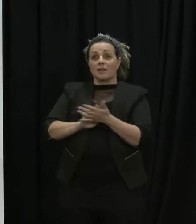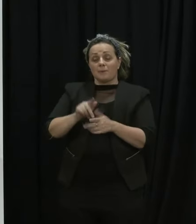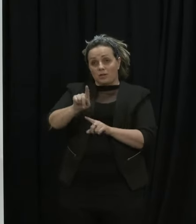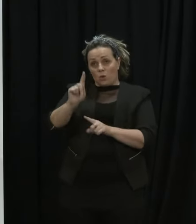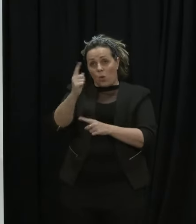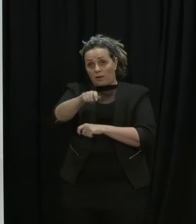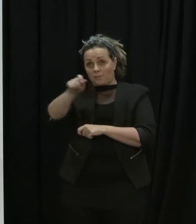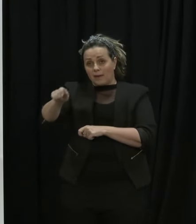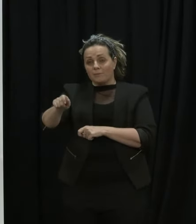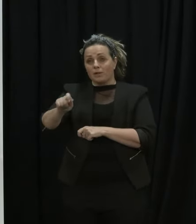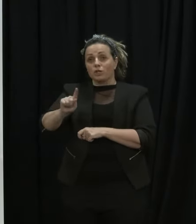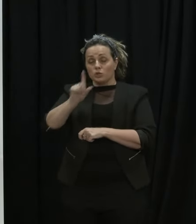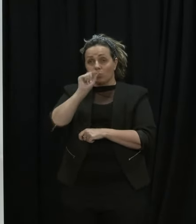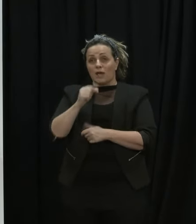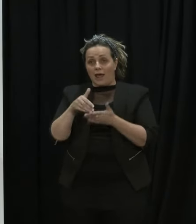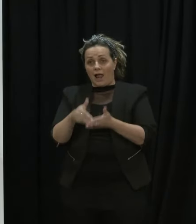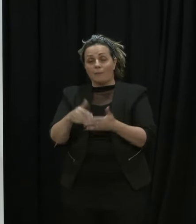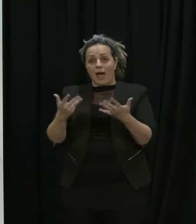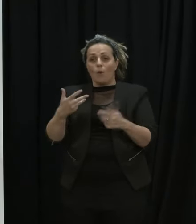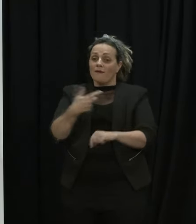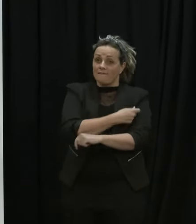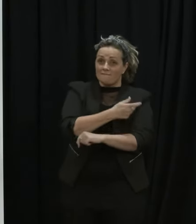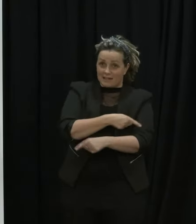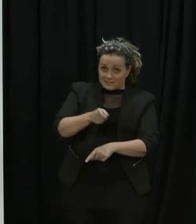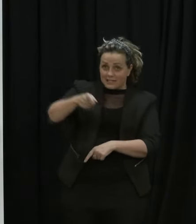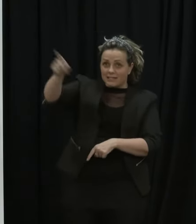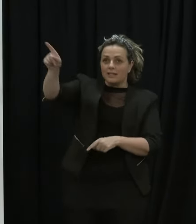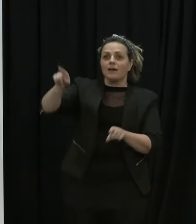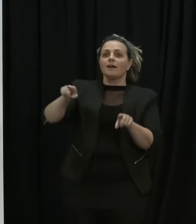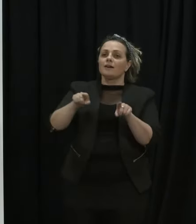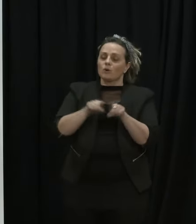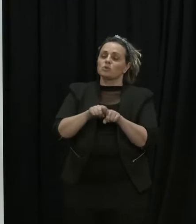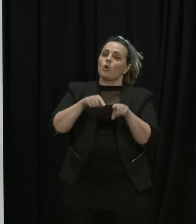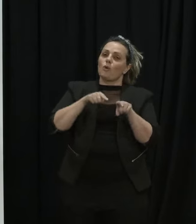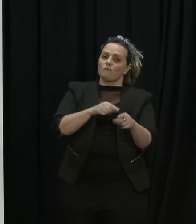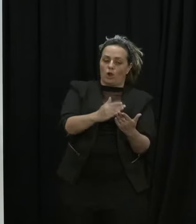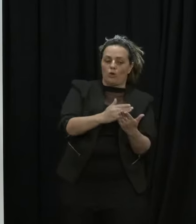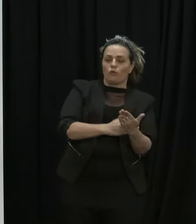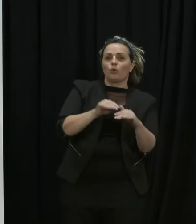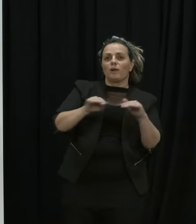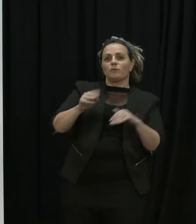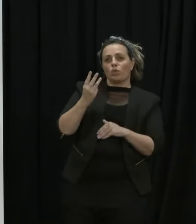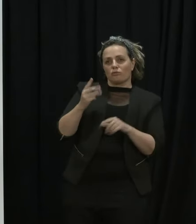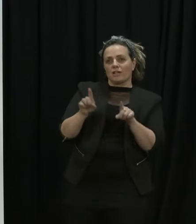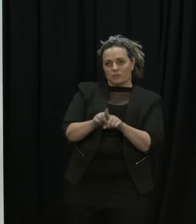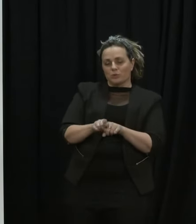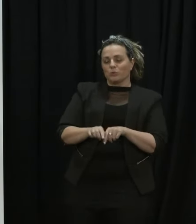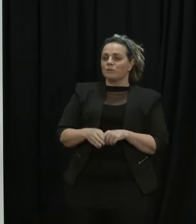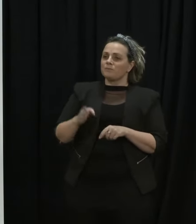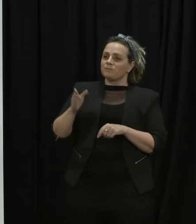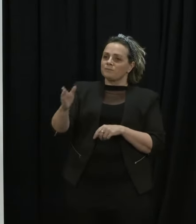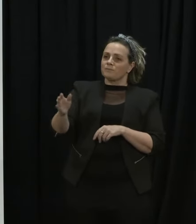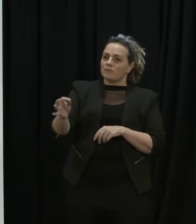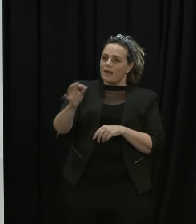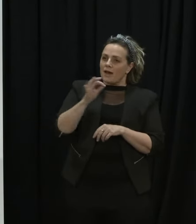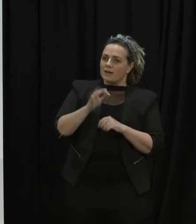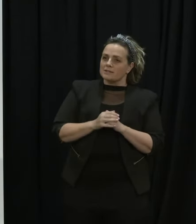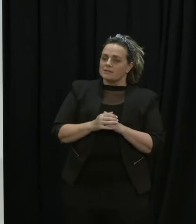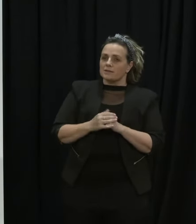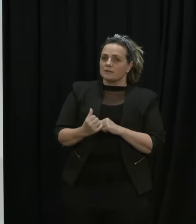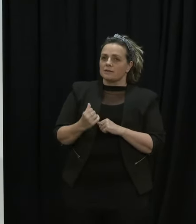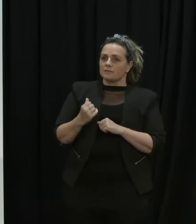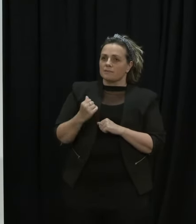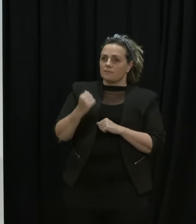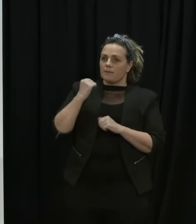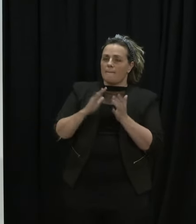hospitals one is get vaccinated and two is continue to abide by the alert level 3 requirements just on that Monday's